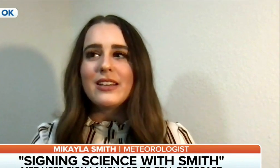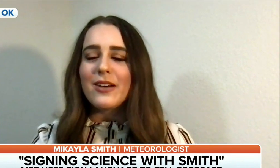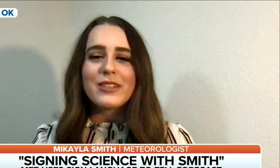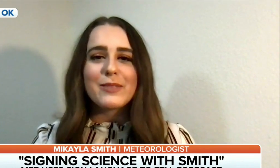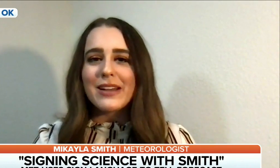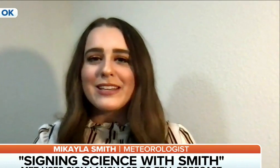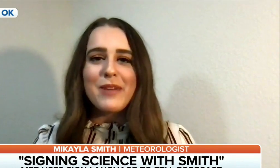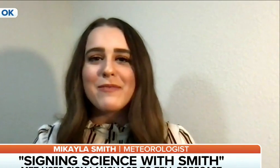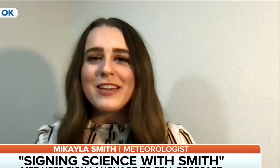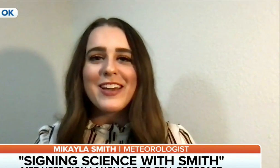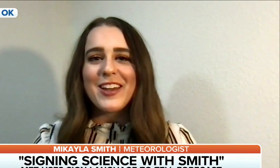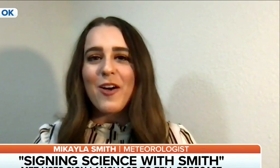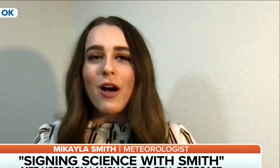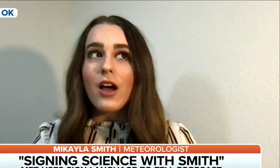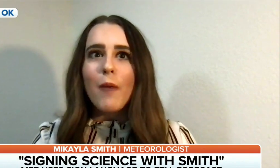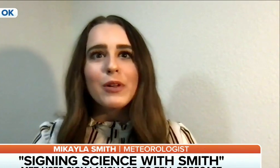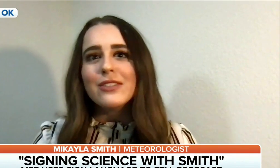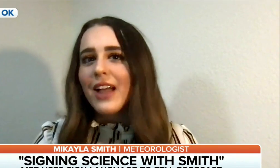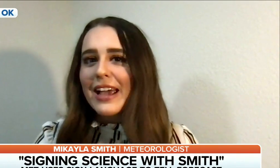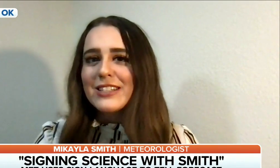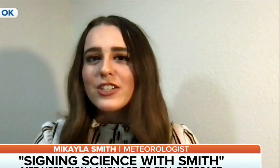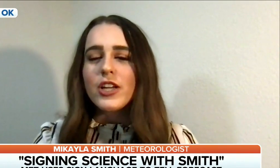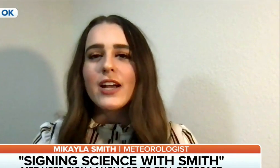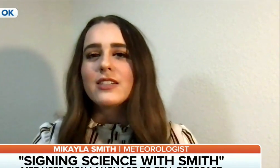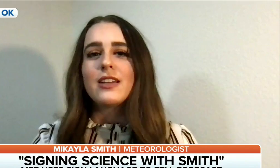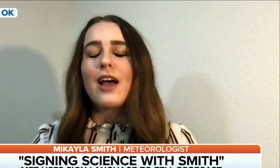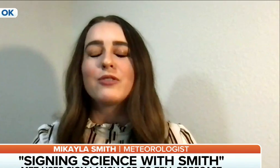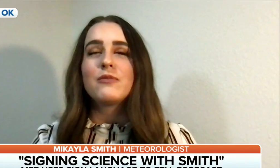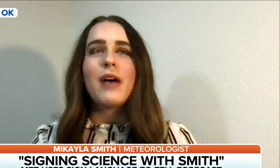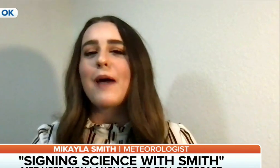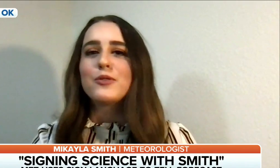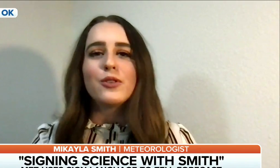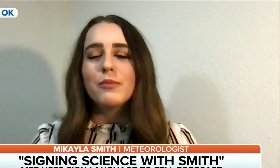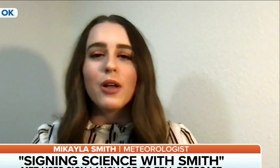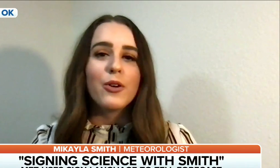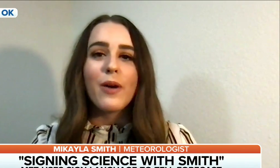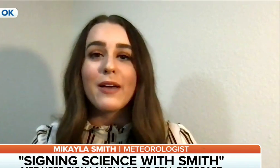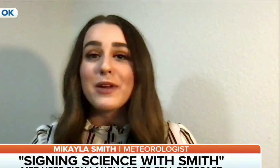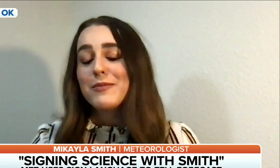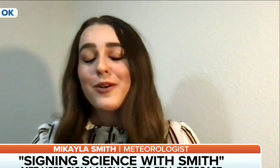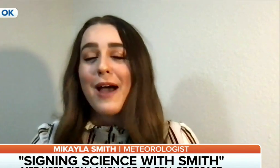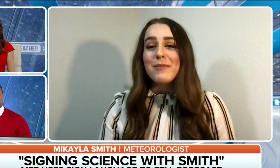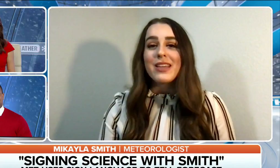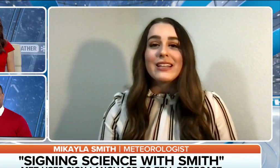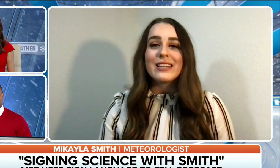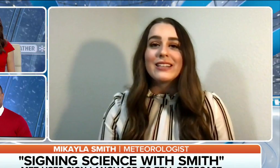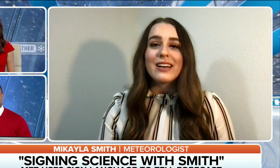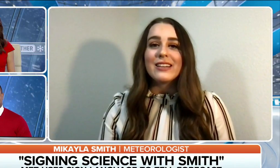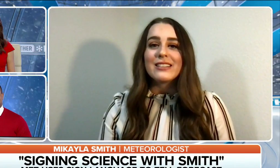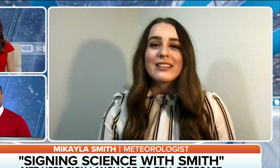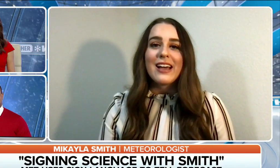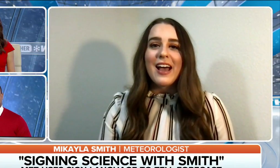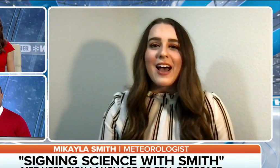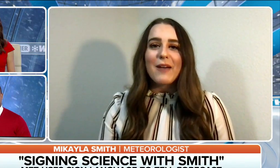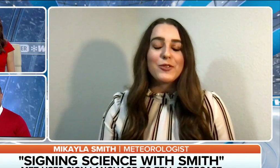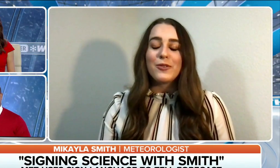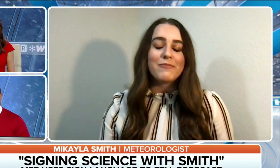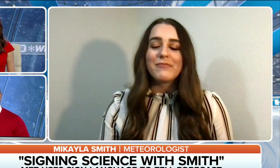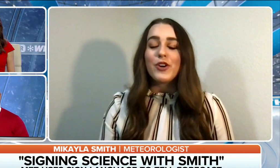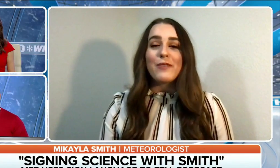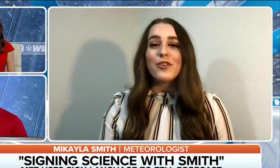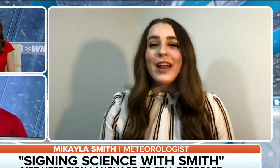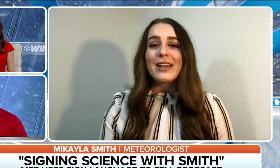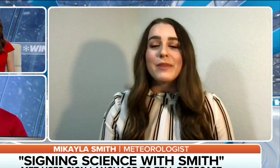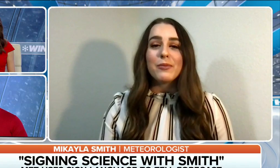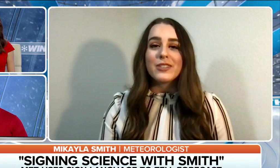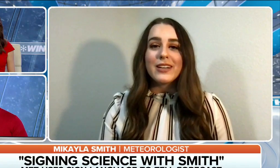And so I did, and I was expecting maybe, you know, a couple of likes and shares, and I was absolutely blown away. But I'm so happy that it did, because I'm so